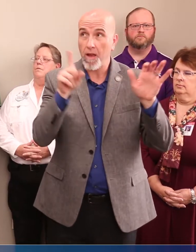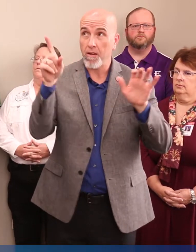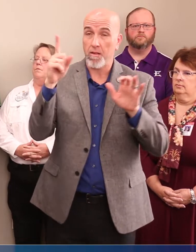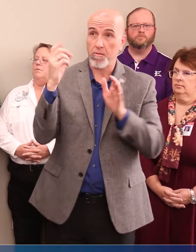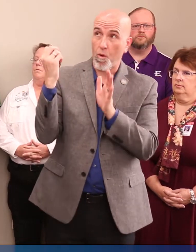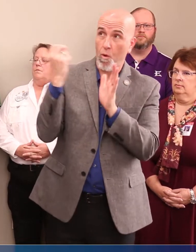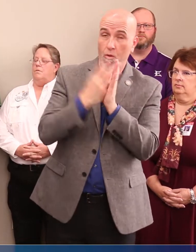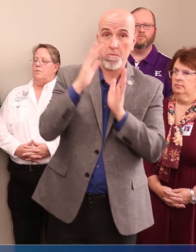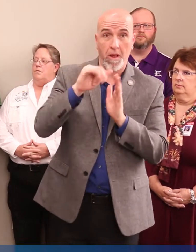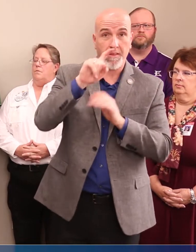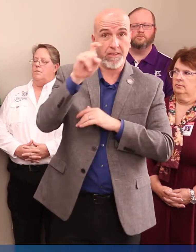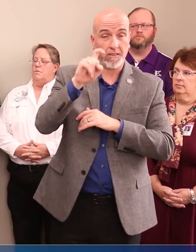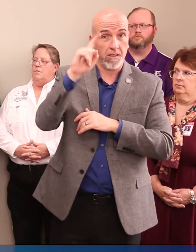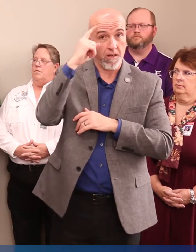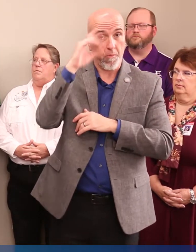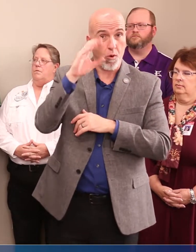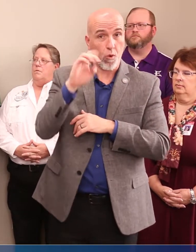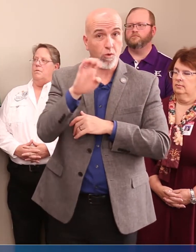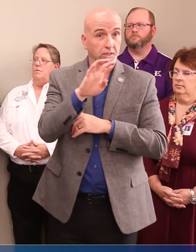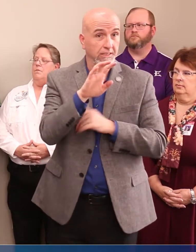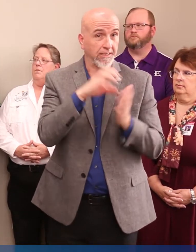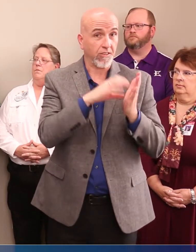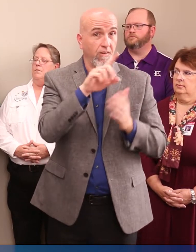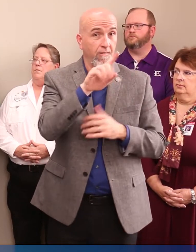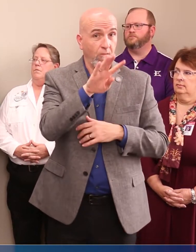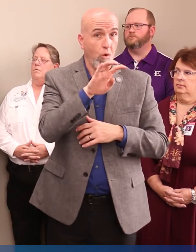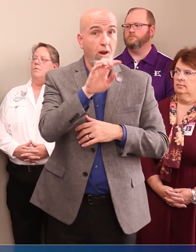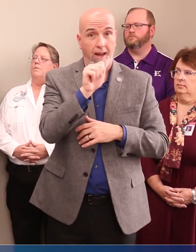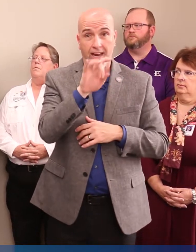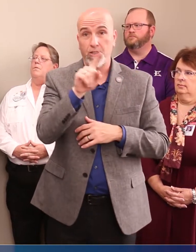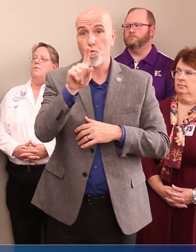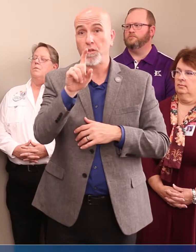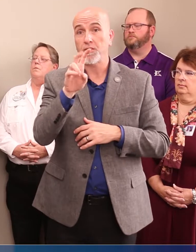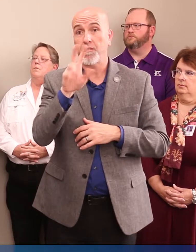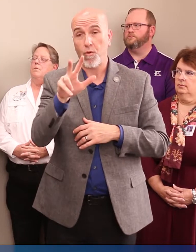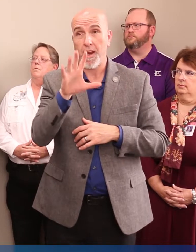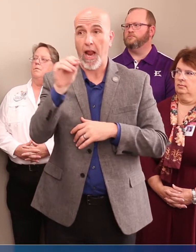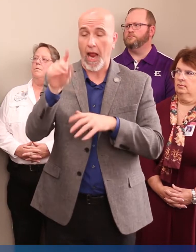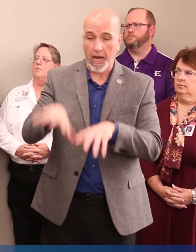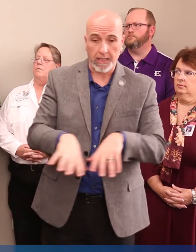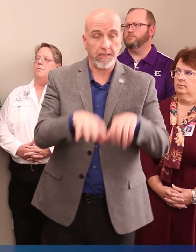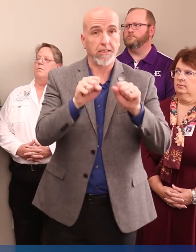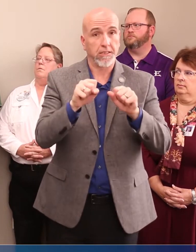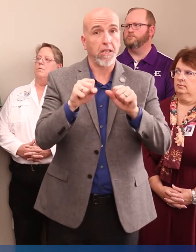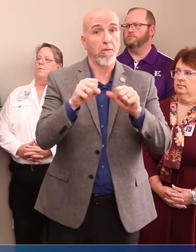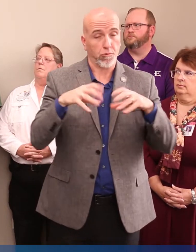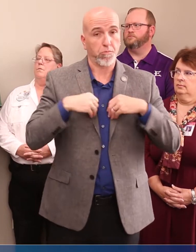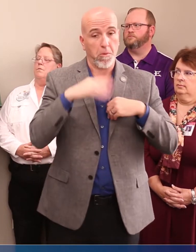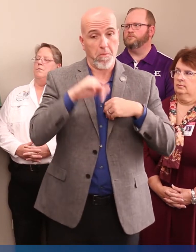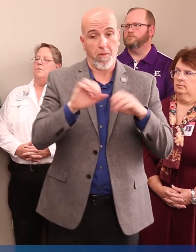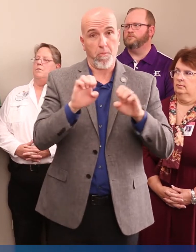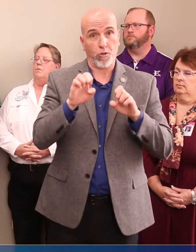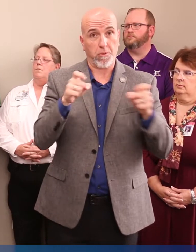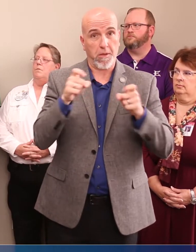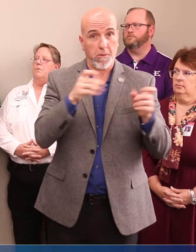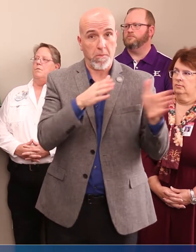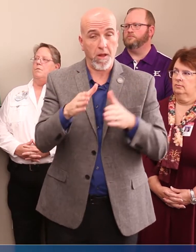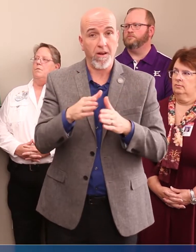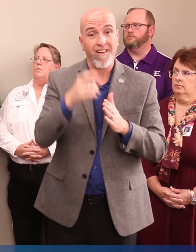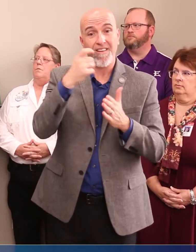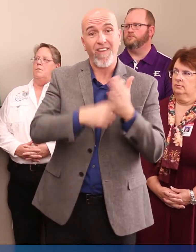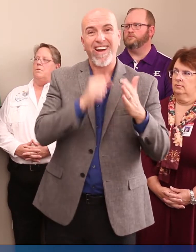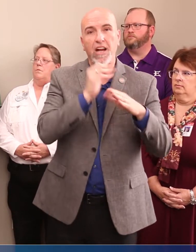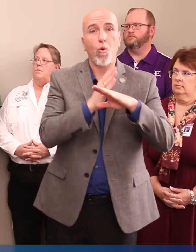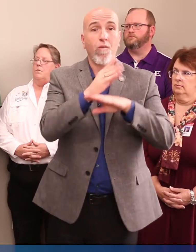authorized by the Texas Government Code Section 418.173 and adopted by the county emergency management plan by a fine of